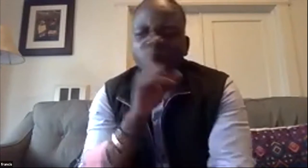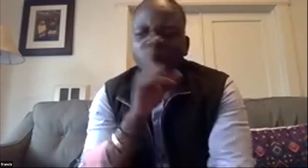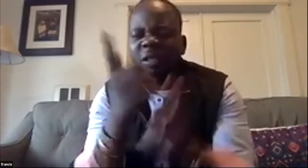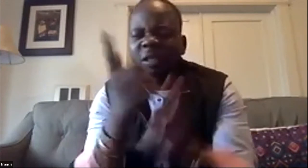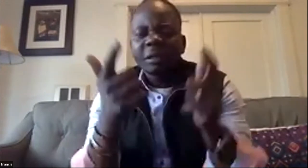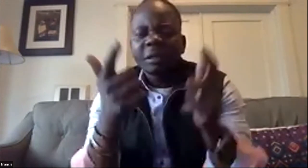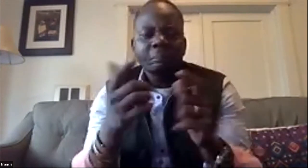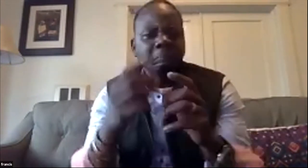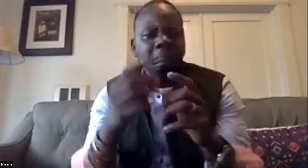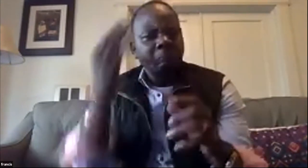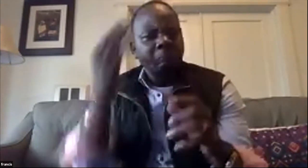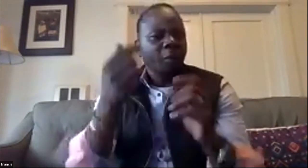um he says i'm not